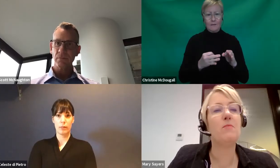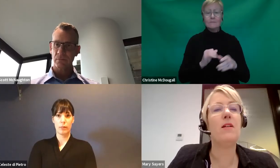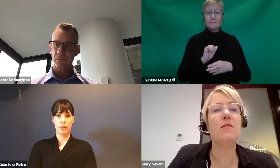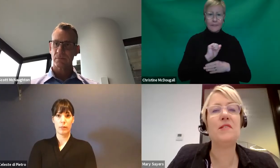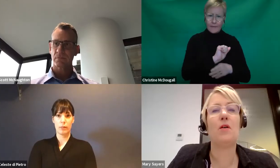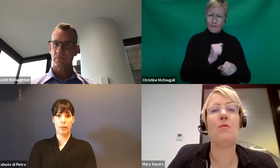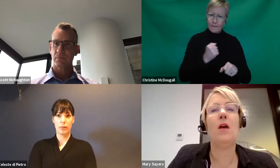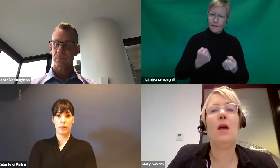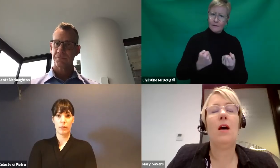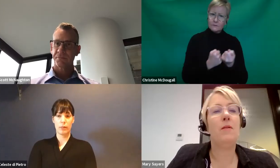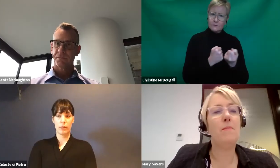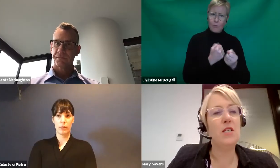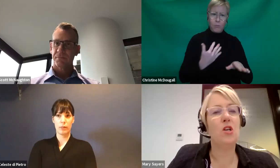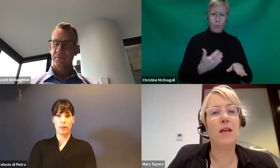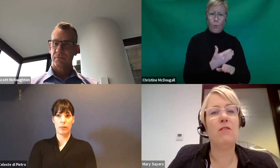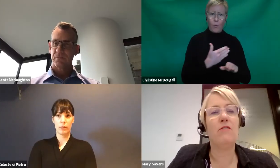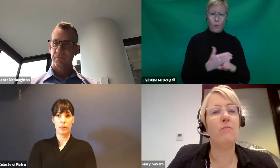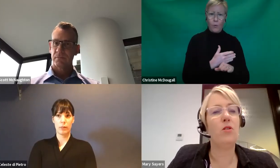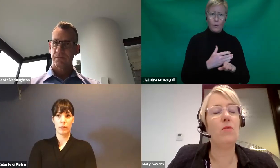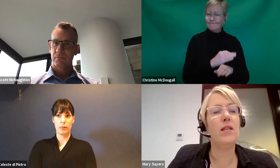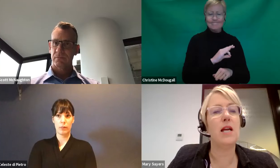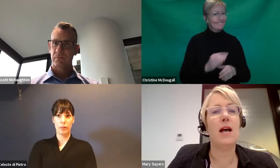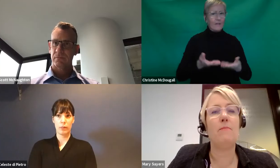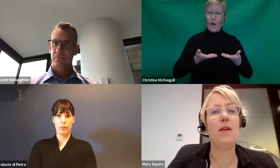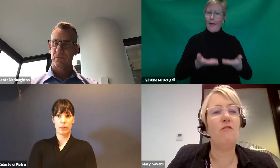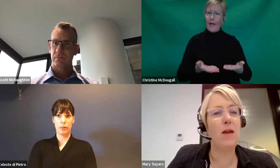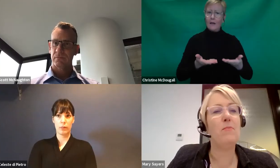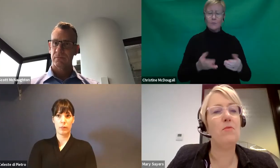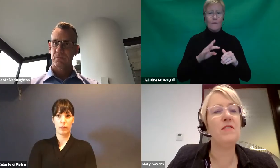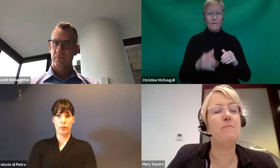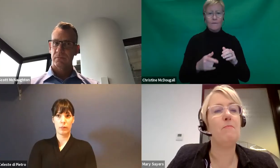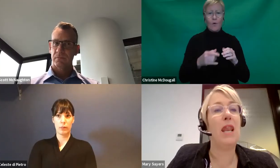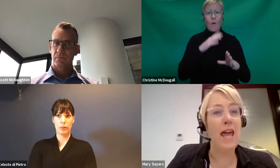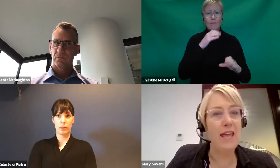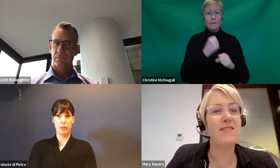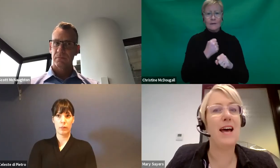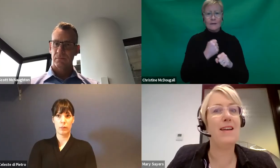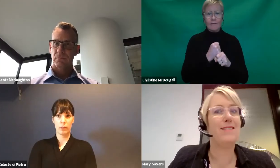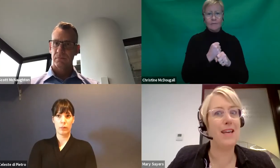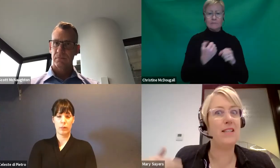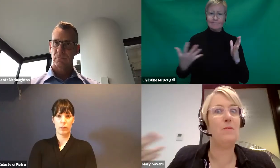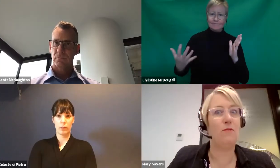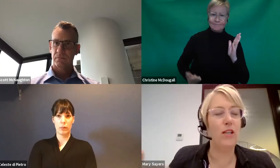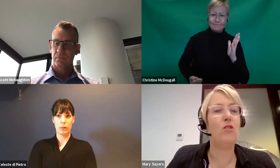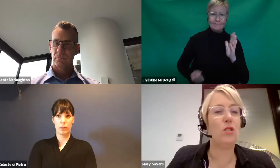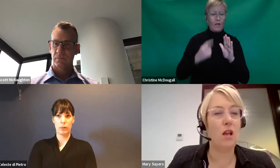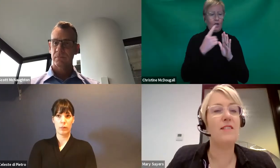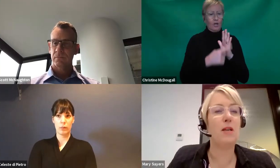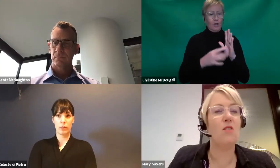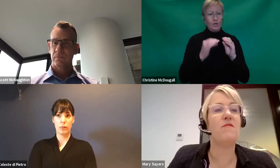eligible for JobKeeper as well. So the message I'm hearing from you is if people's plans are starting to